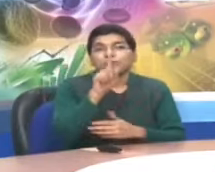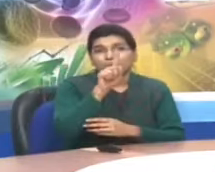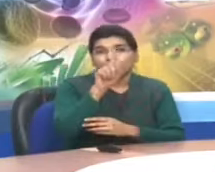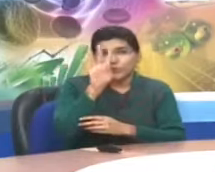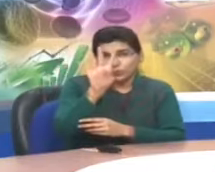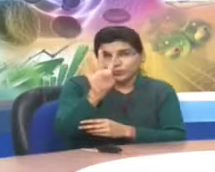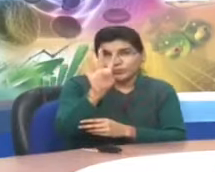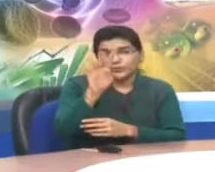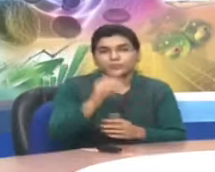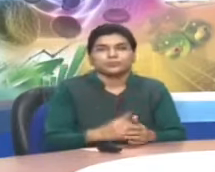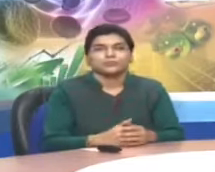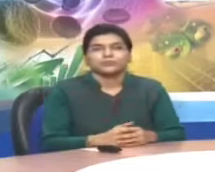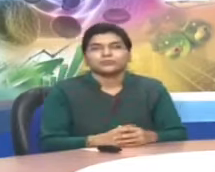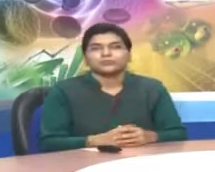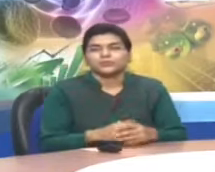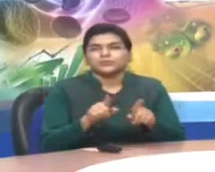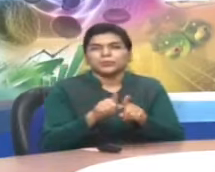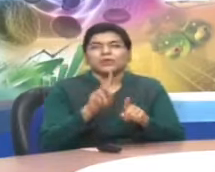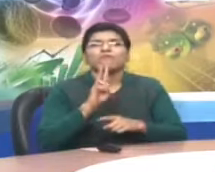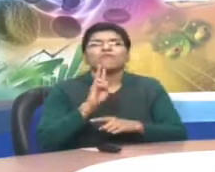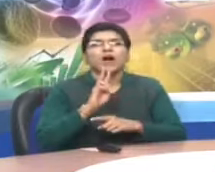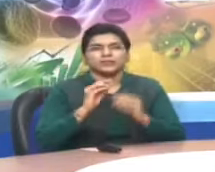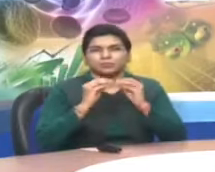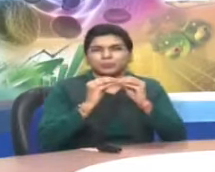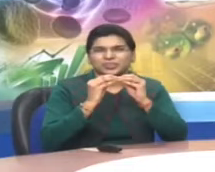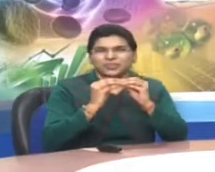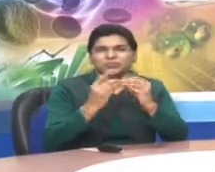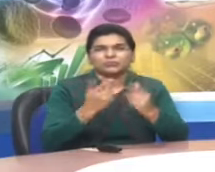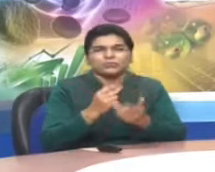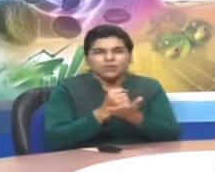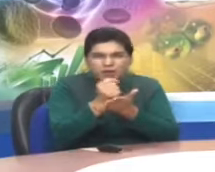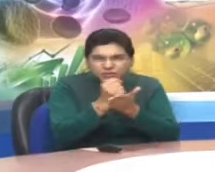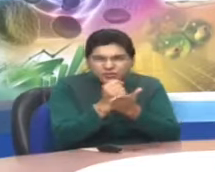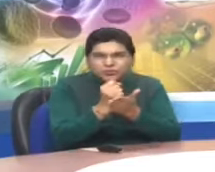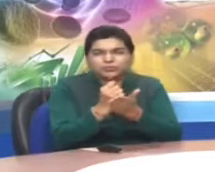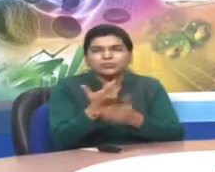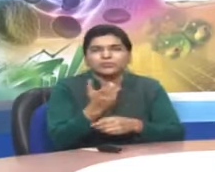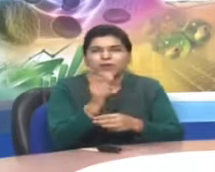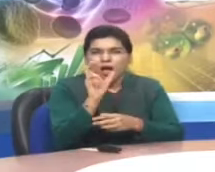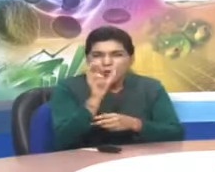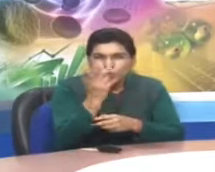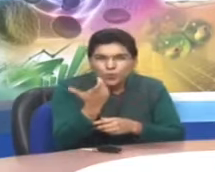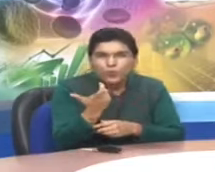vegetables. Fourteenth word is green grosser.